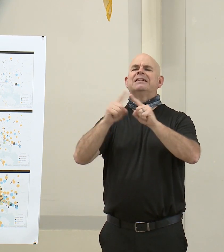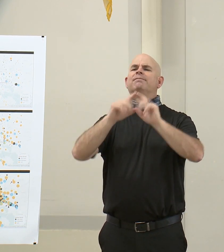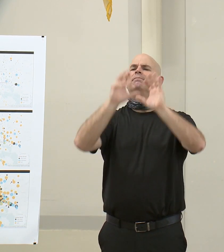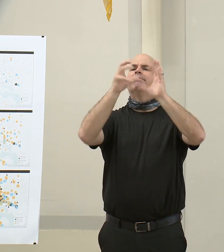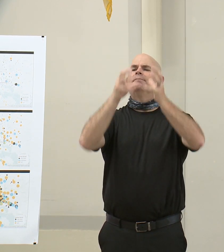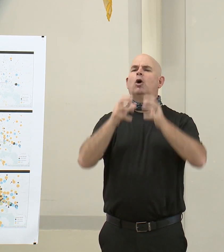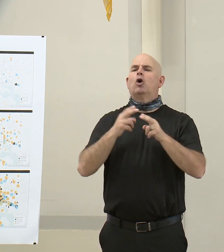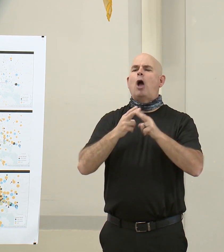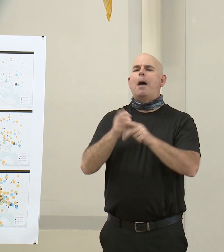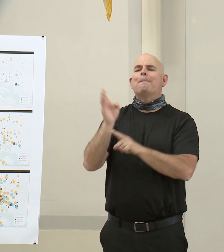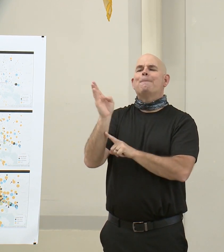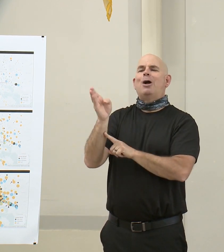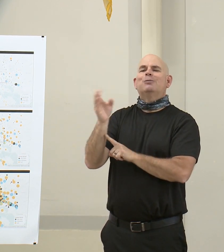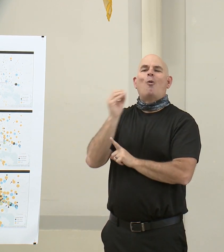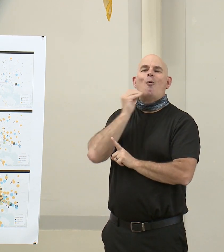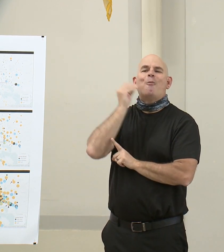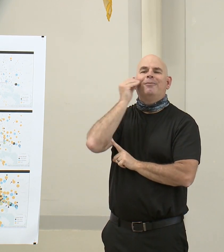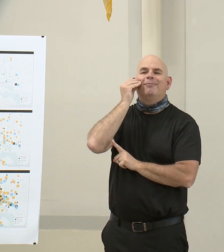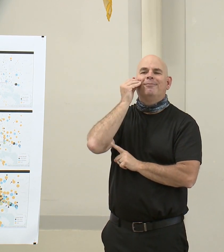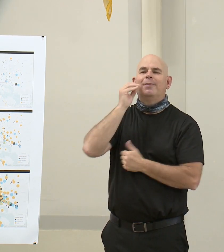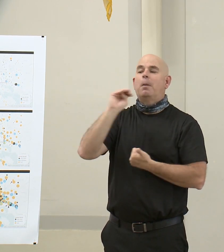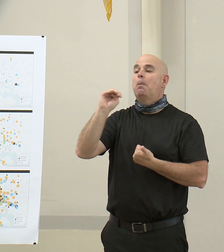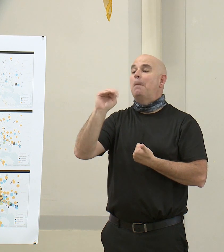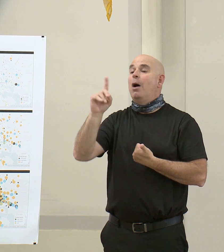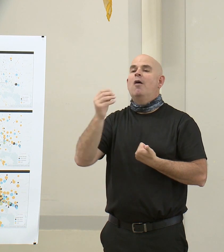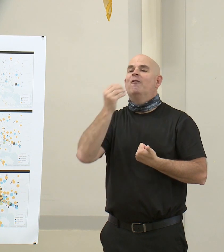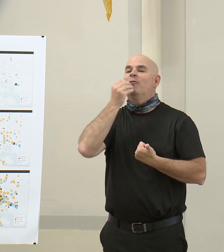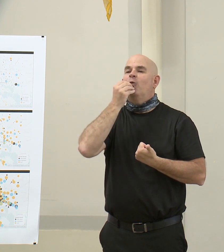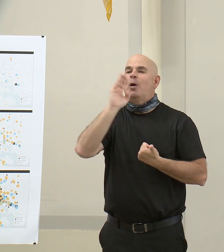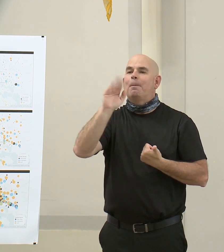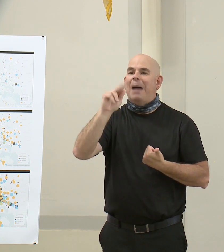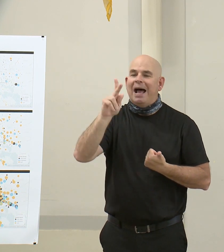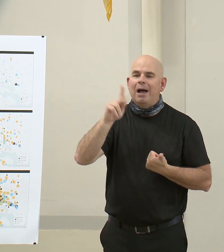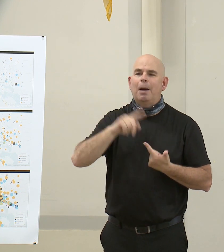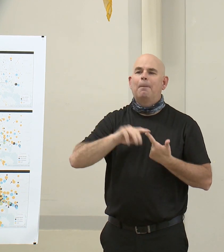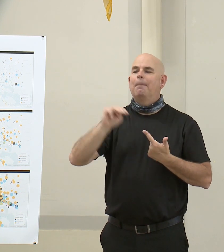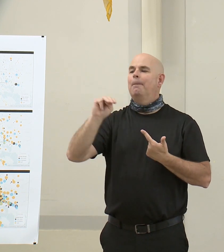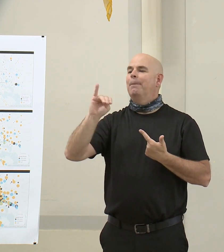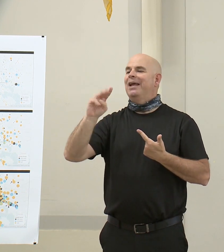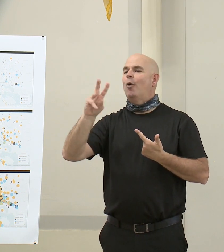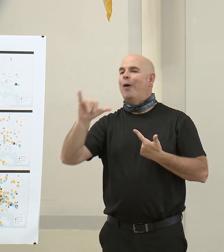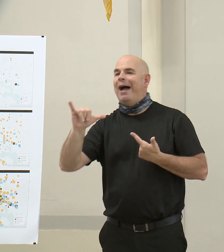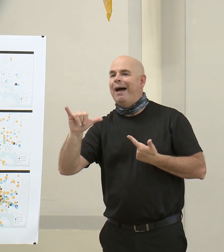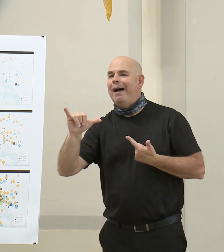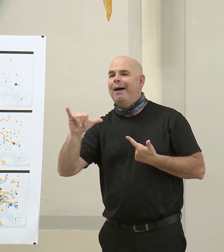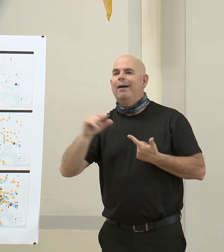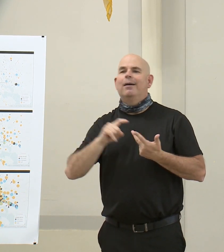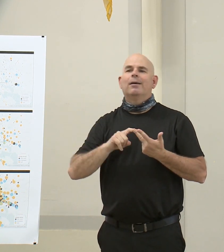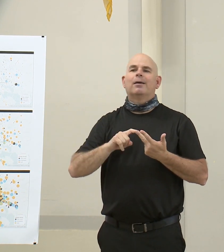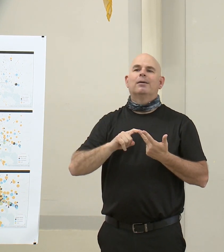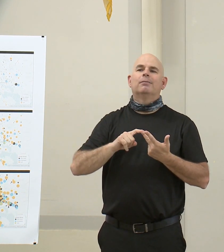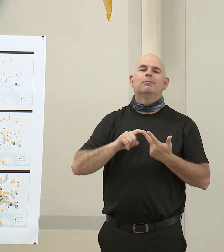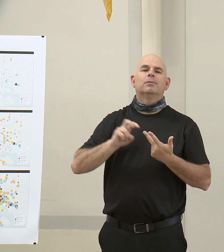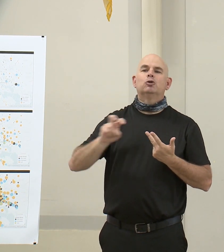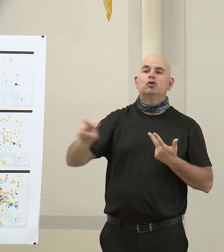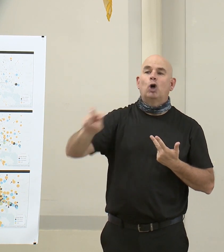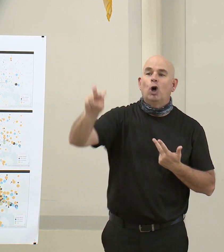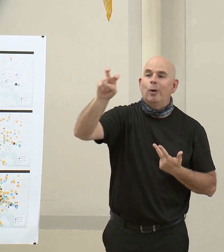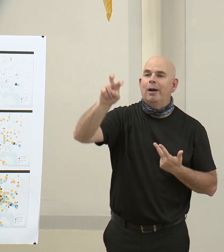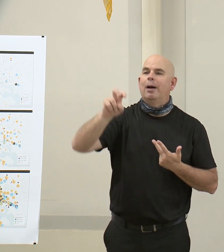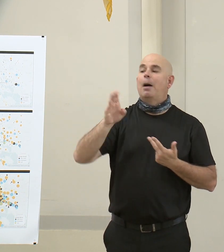including Maryland Food Bank, United Way of Central Maryland, Journey Home, Baltimore City Public Schools,